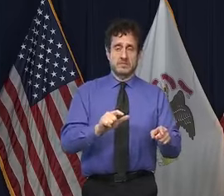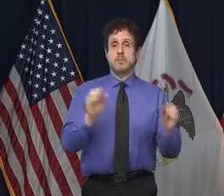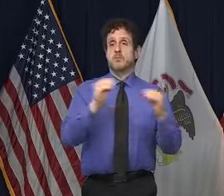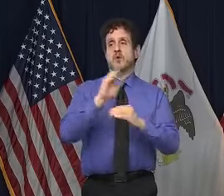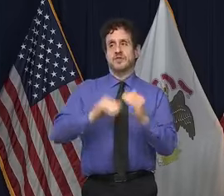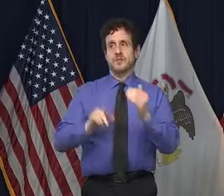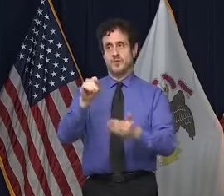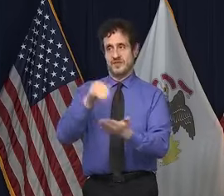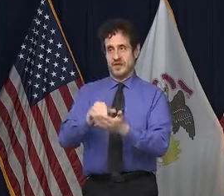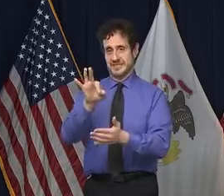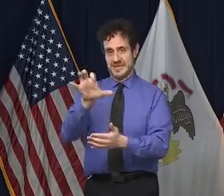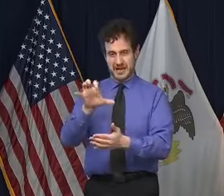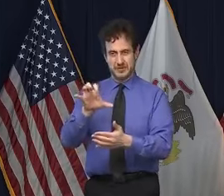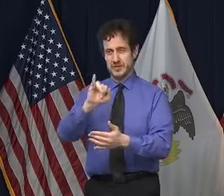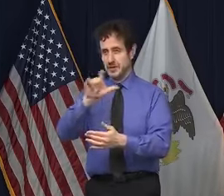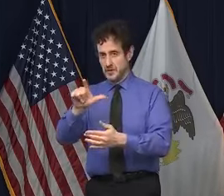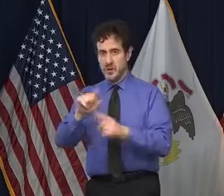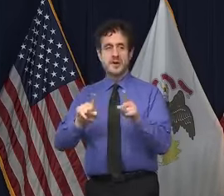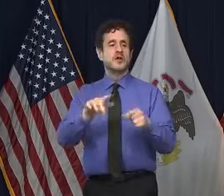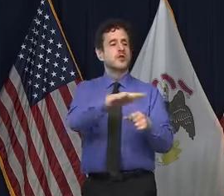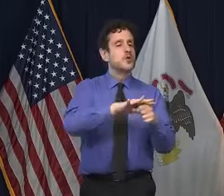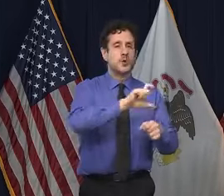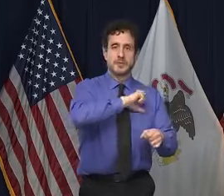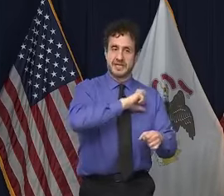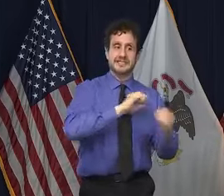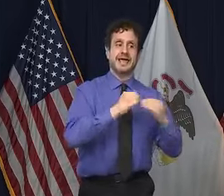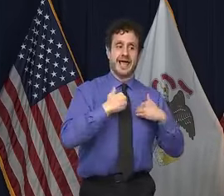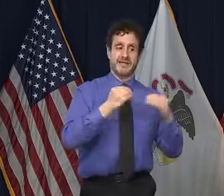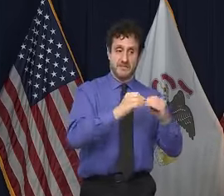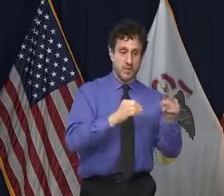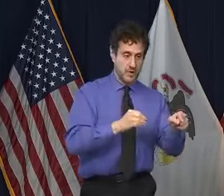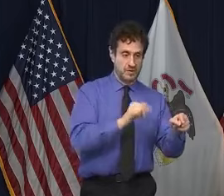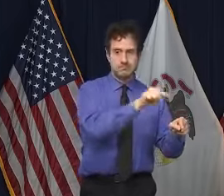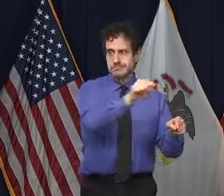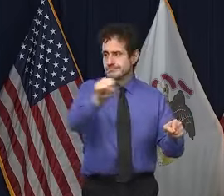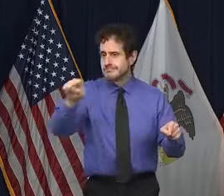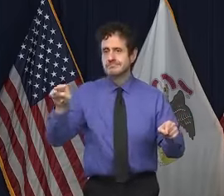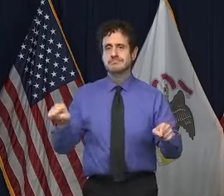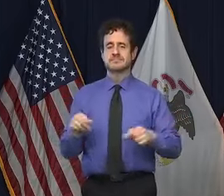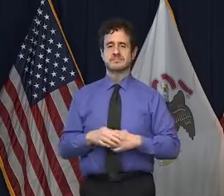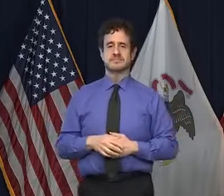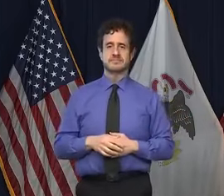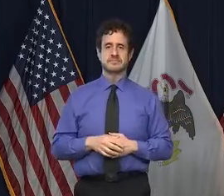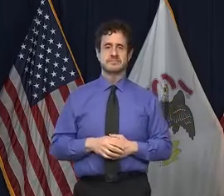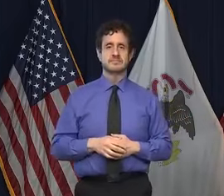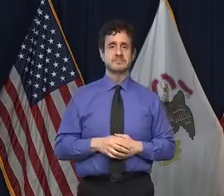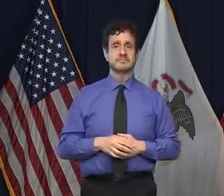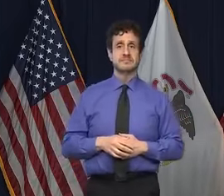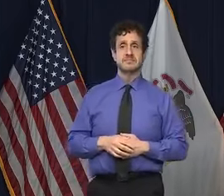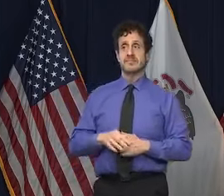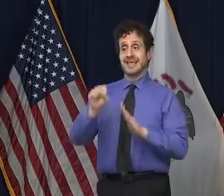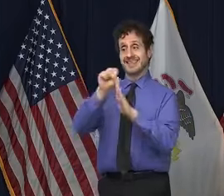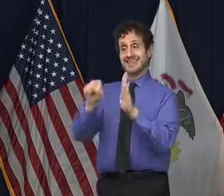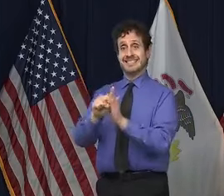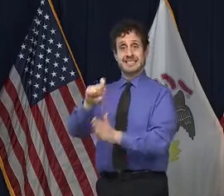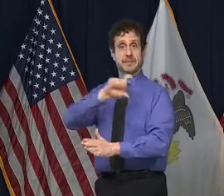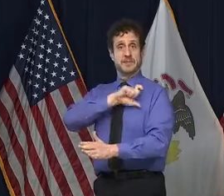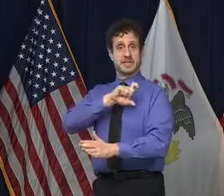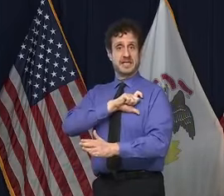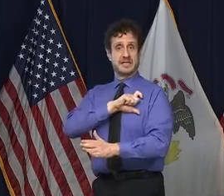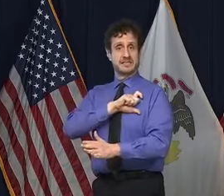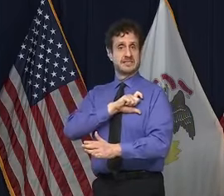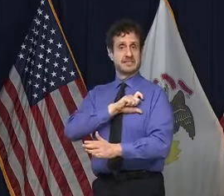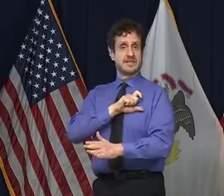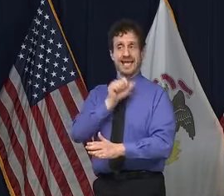than the 1,900 that are in the state, among state troopers. It isn't just up to state troopers, by the way, to enforce the law.